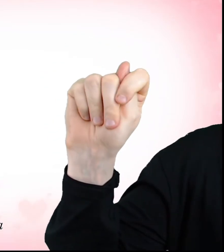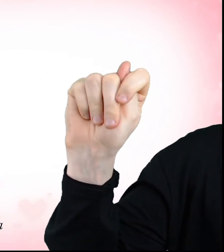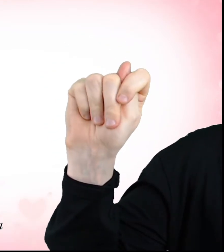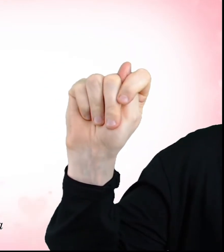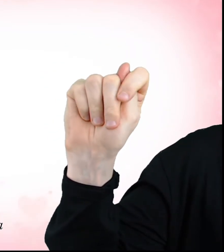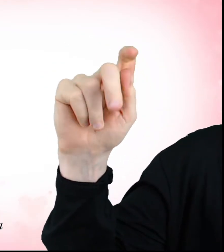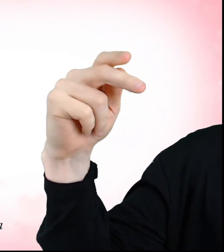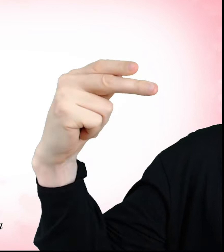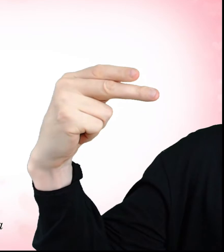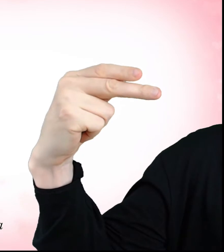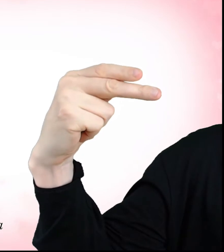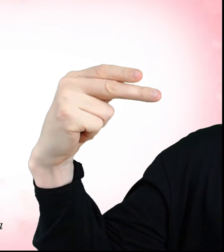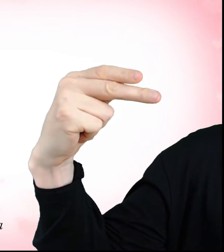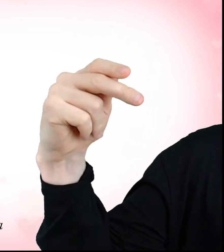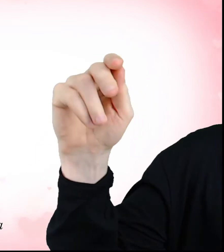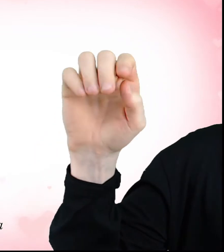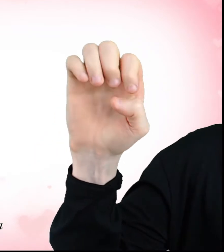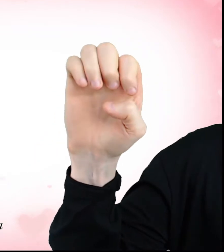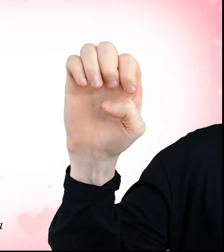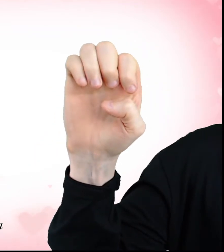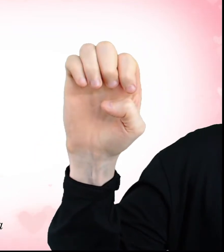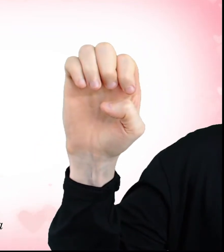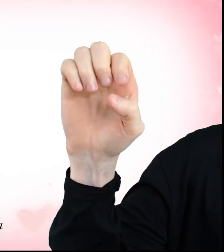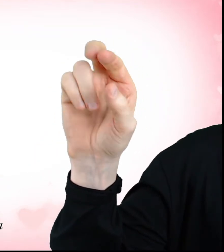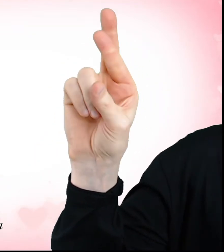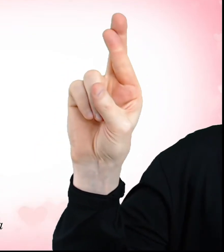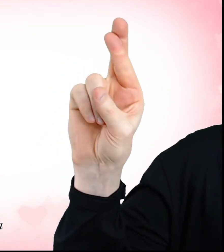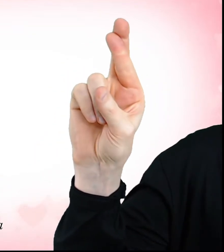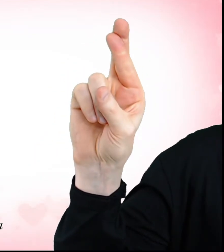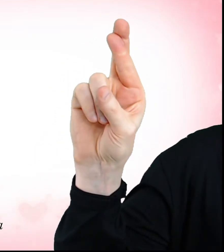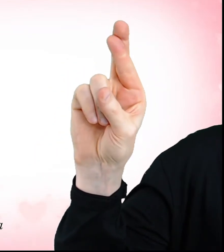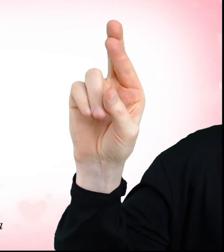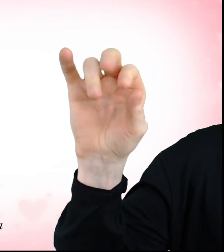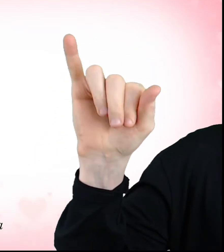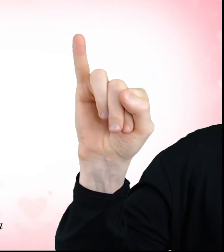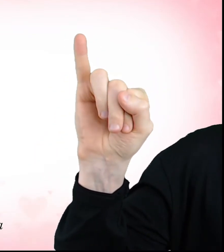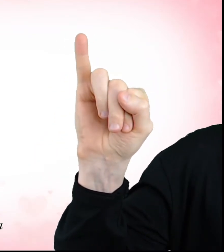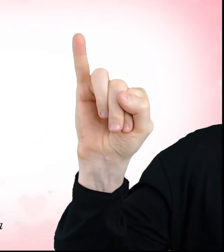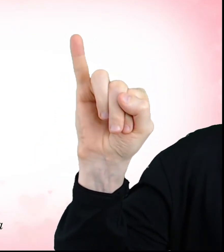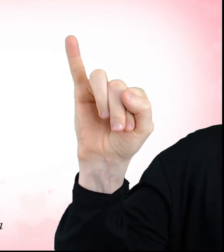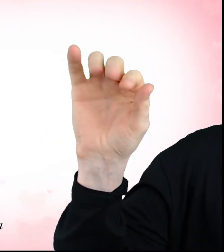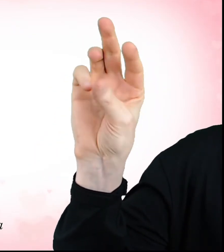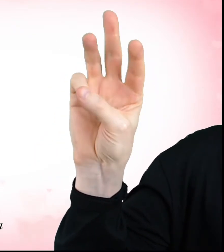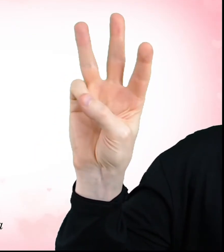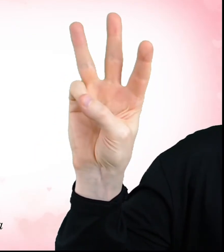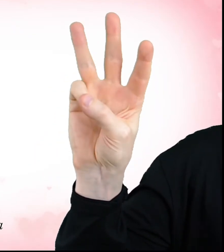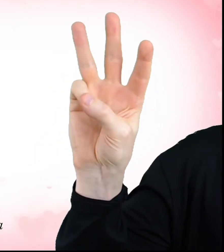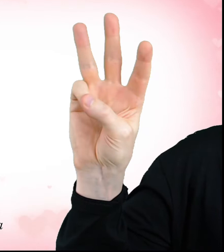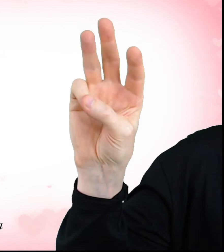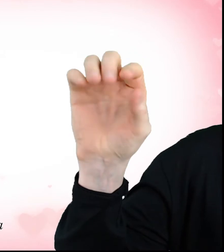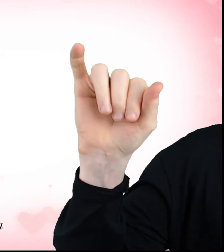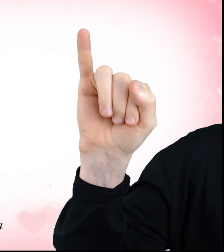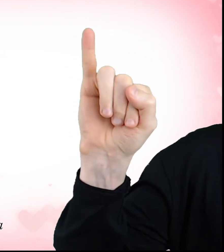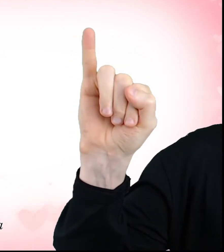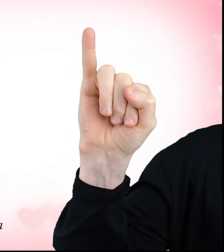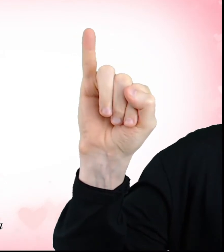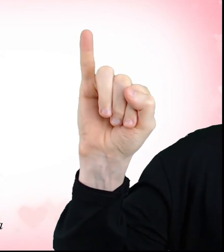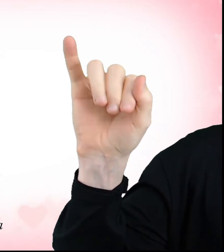The Milky Way, we're renegading, yeah, yeah, yeah, yeah, yeah I got you, moonlight, you're my